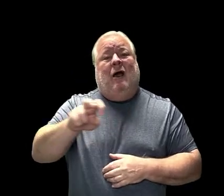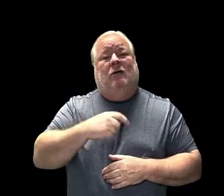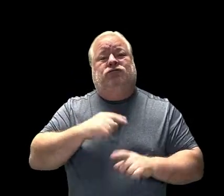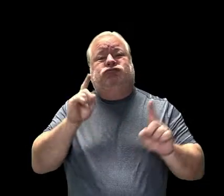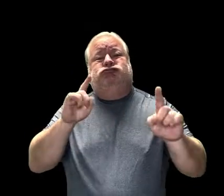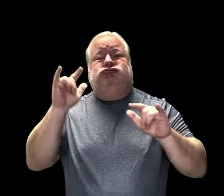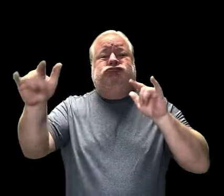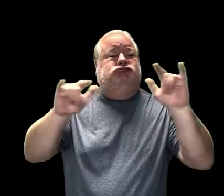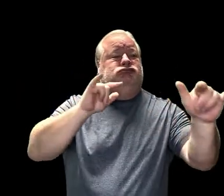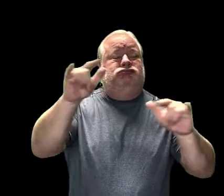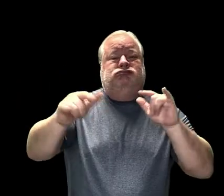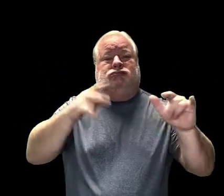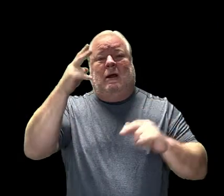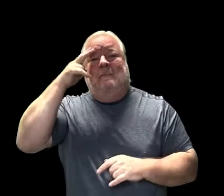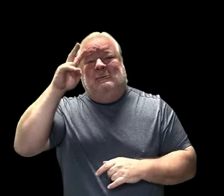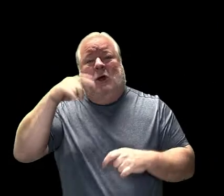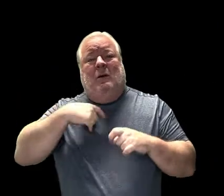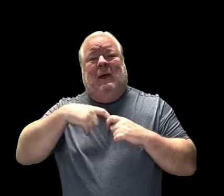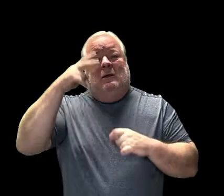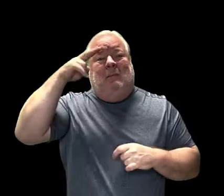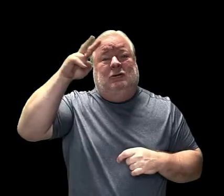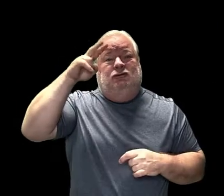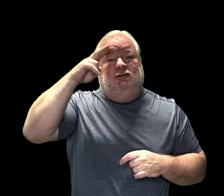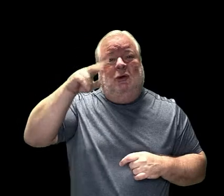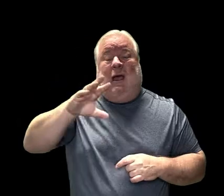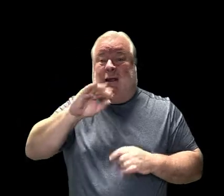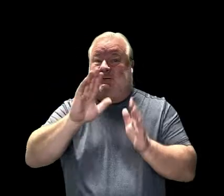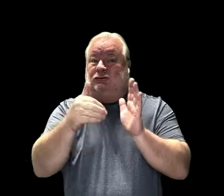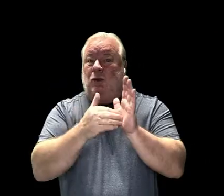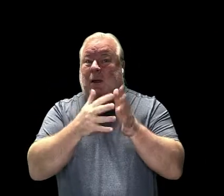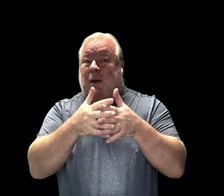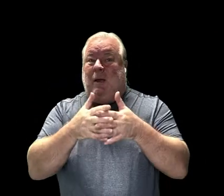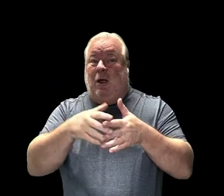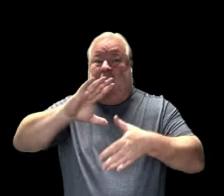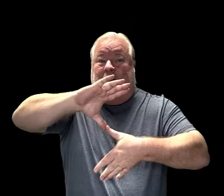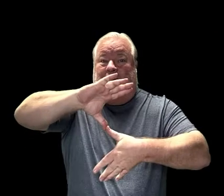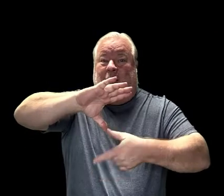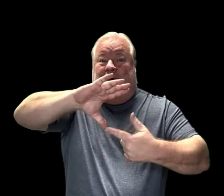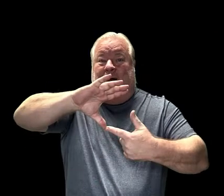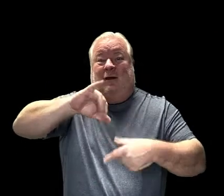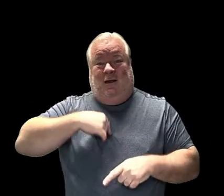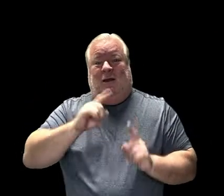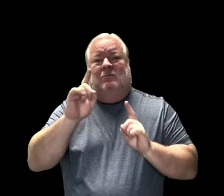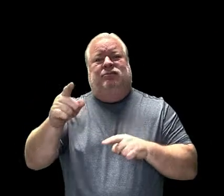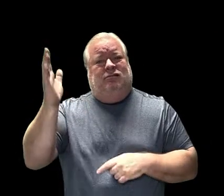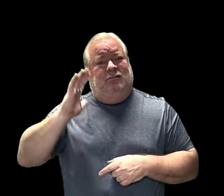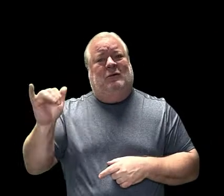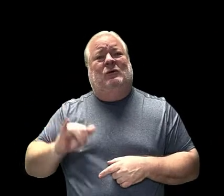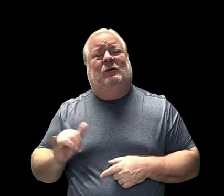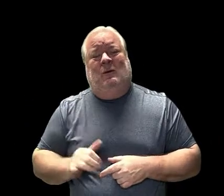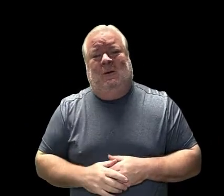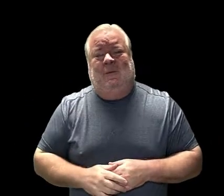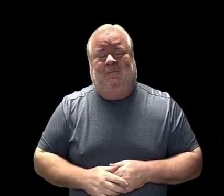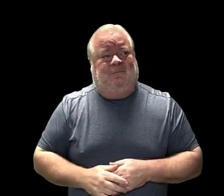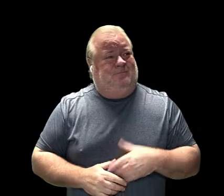different states in Mexico. And I've also been to Central America before. So thank